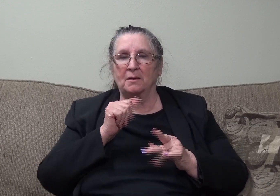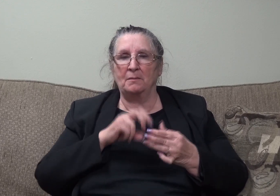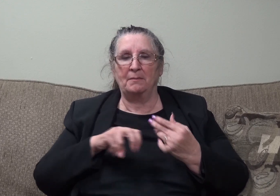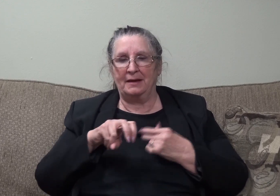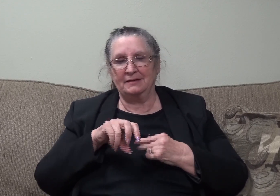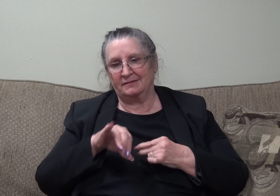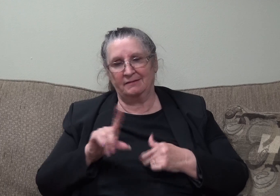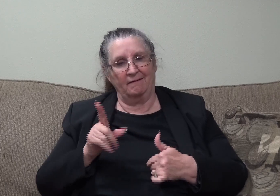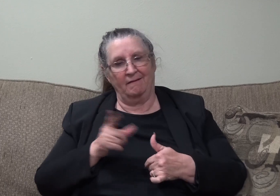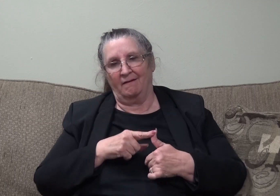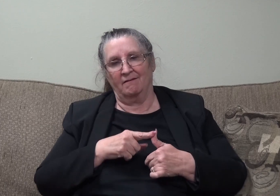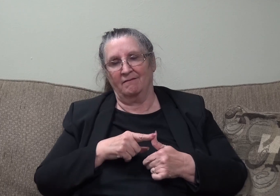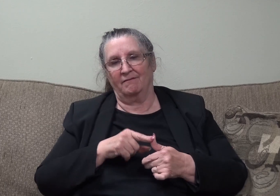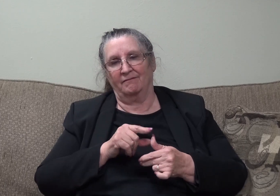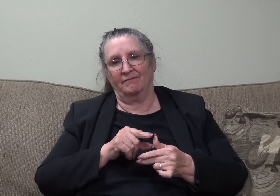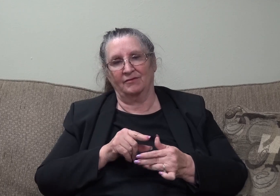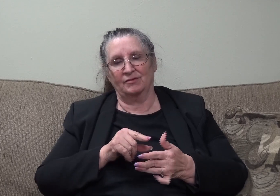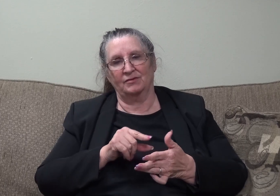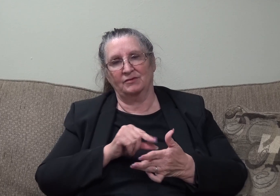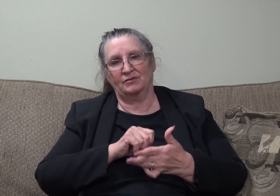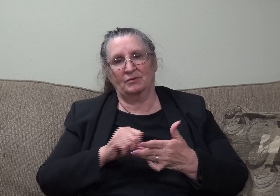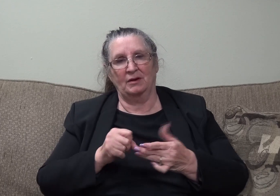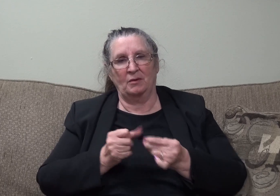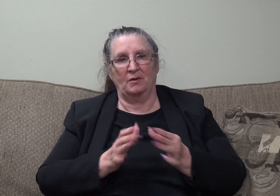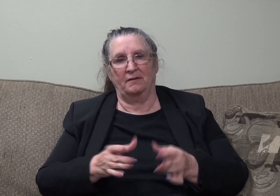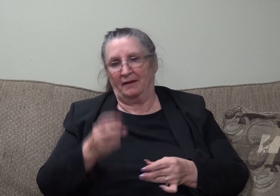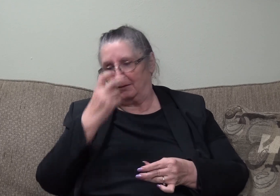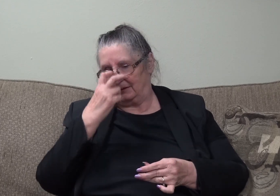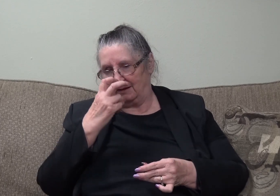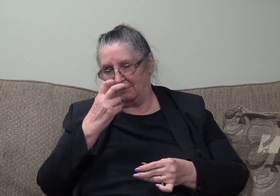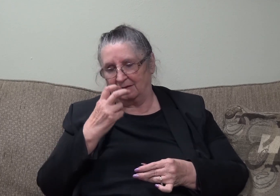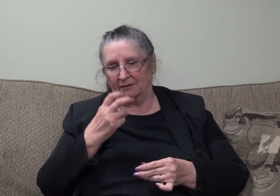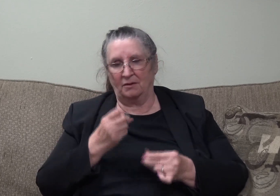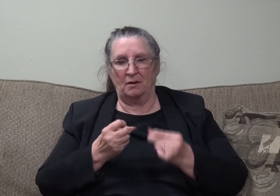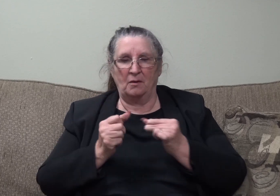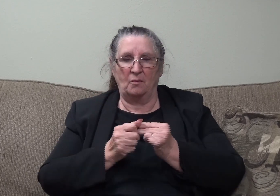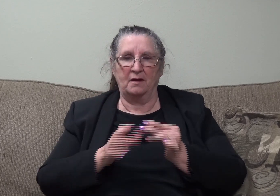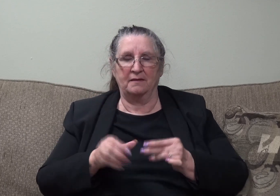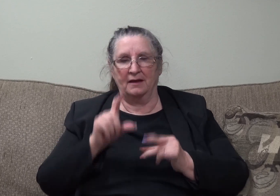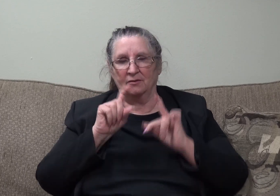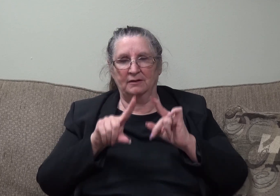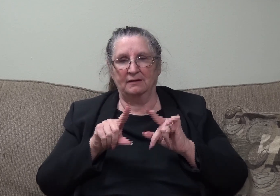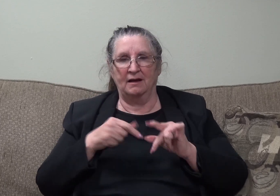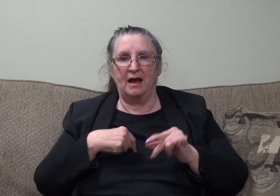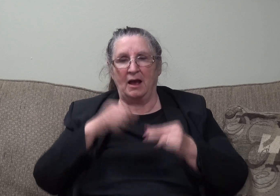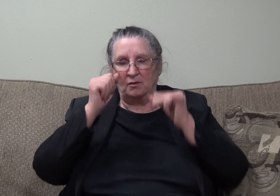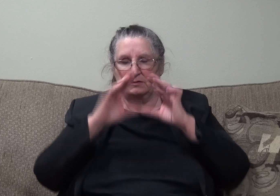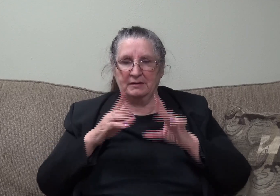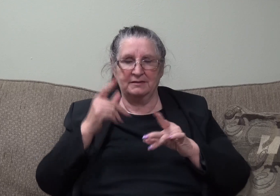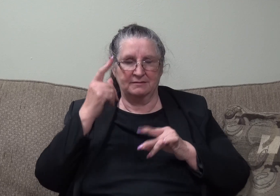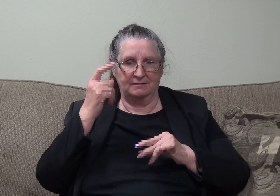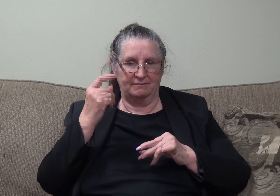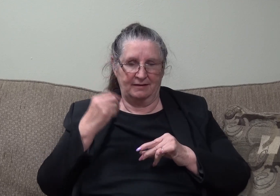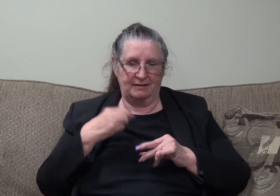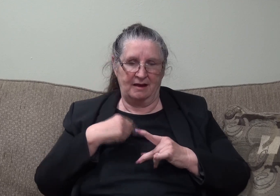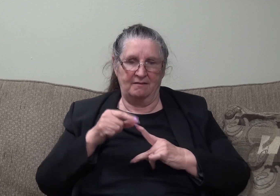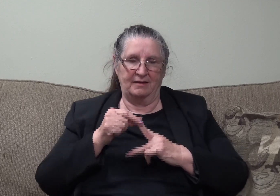scripture without questioning. So, I was blessed to find out that I was one of them myself,